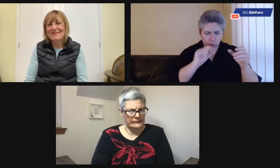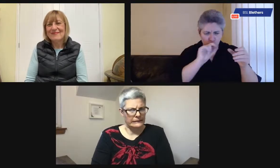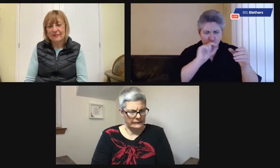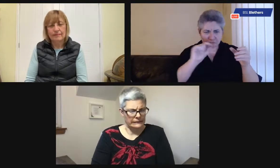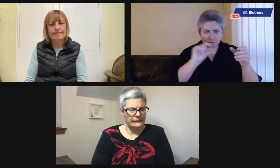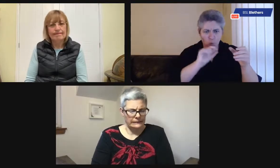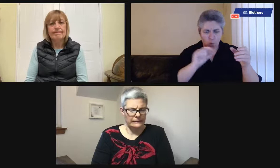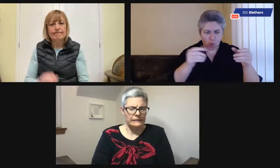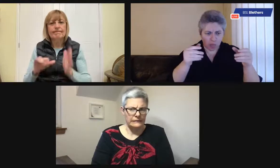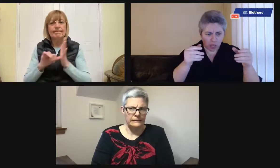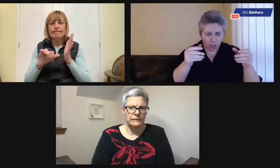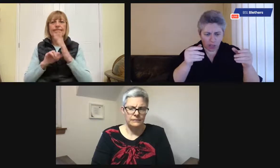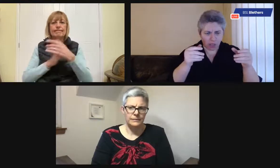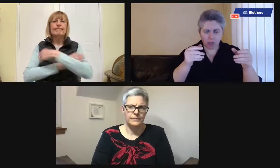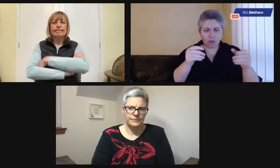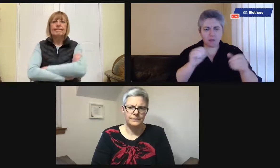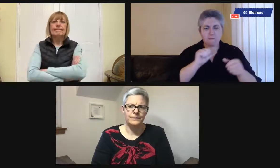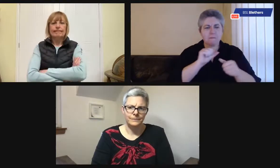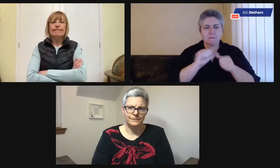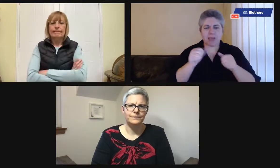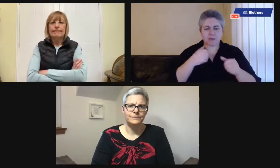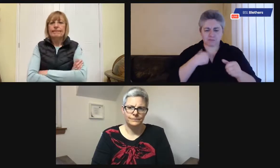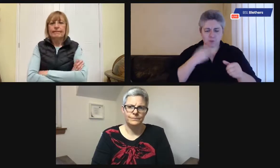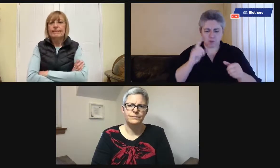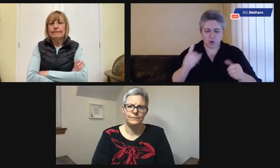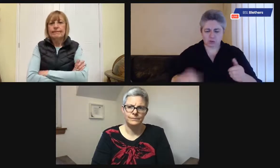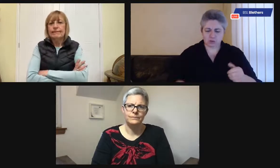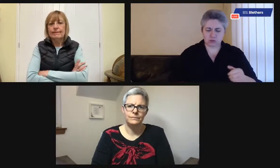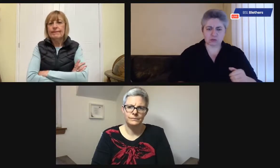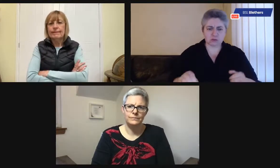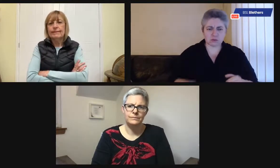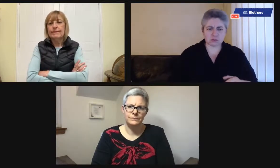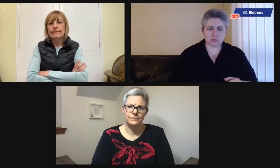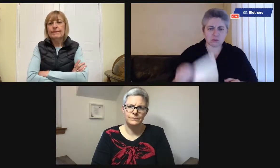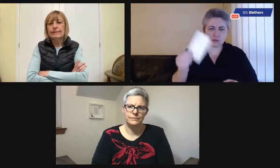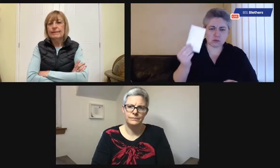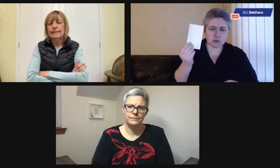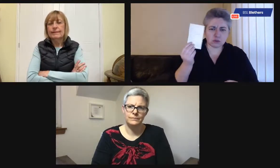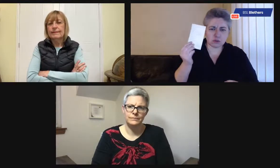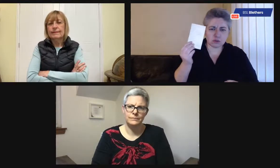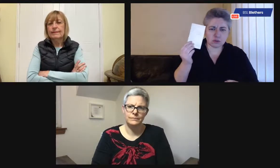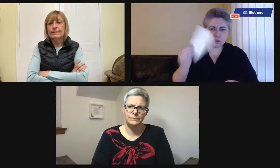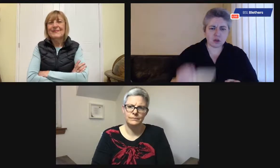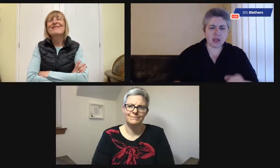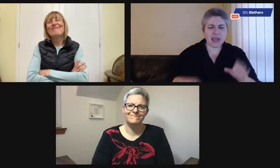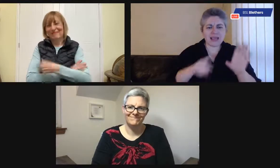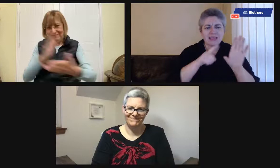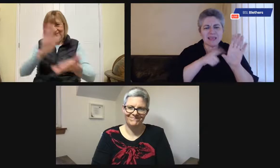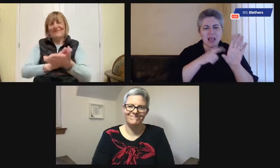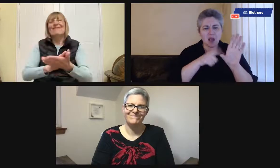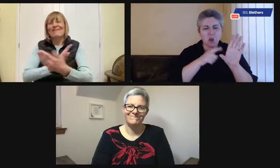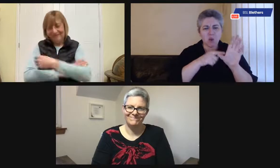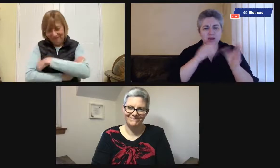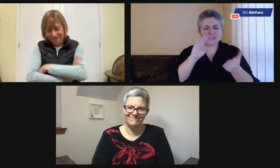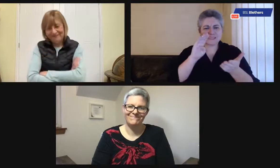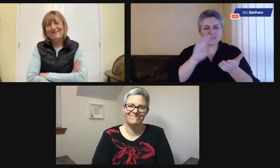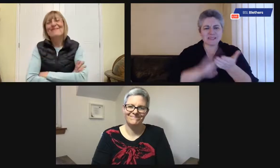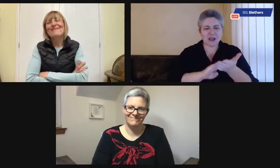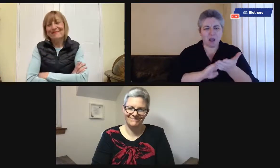And but they're quite difficult to read the instructions on how to heat and that was hard. So what I found was a kind of little instruction